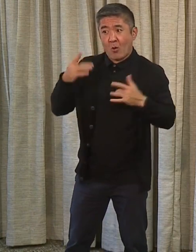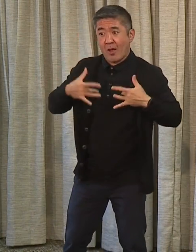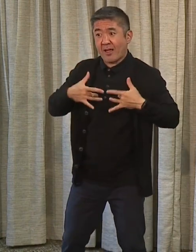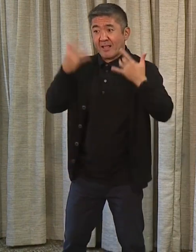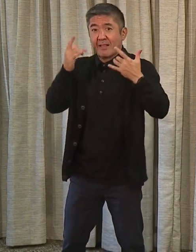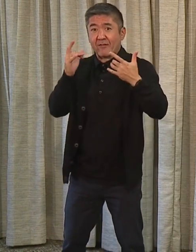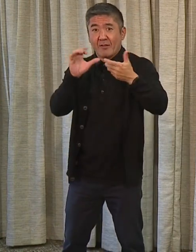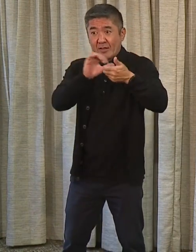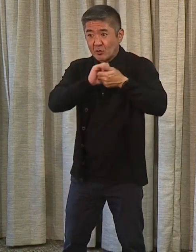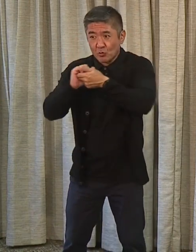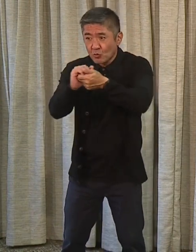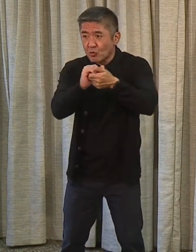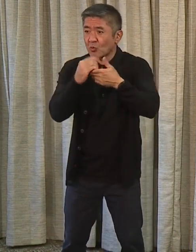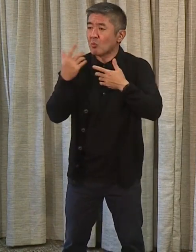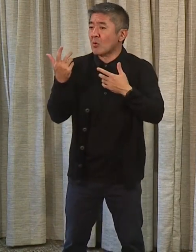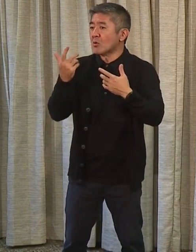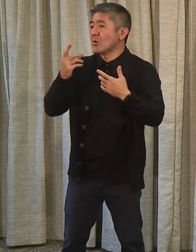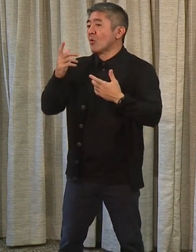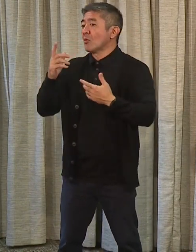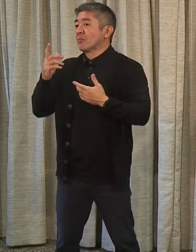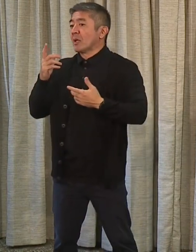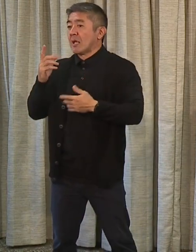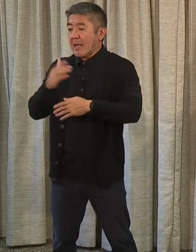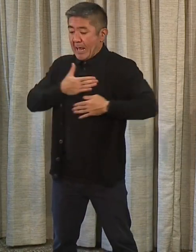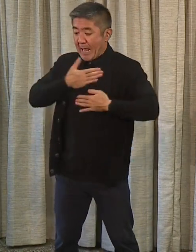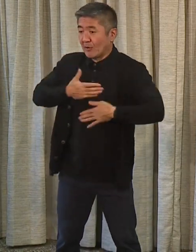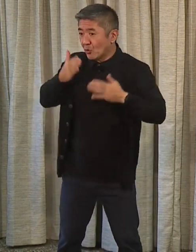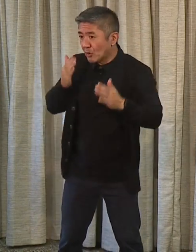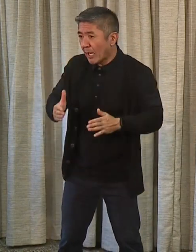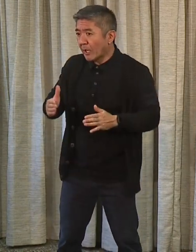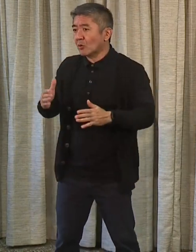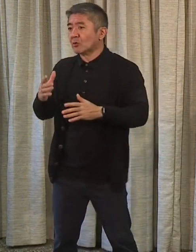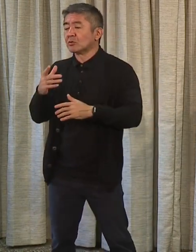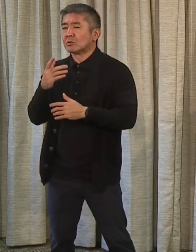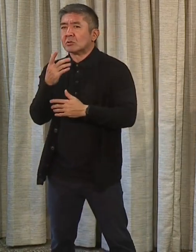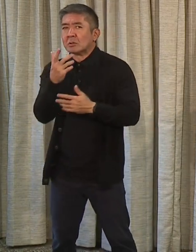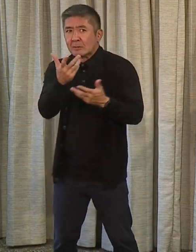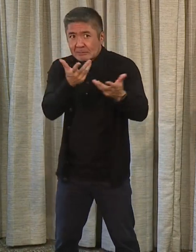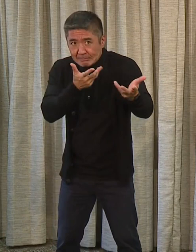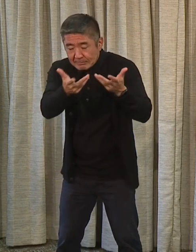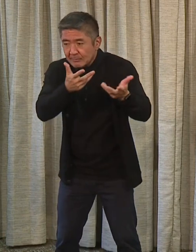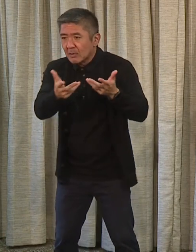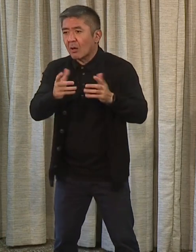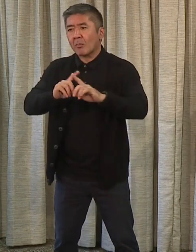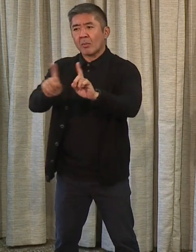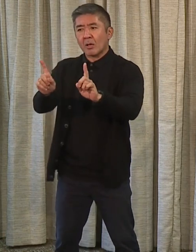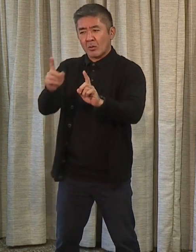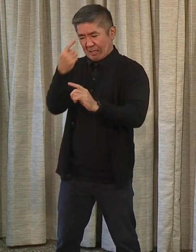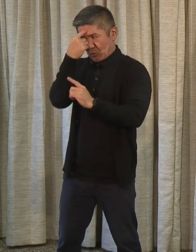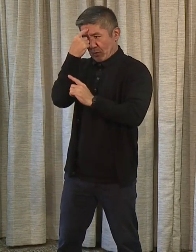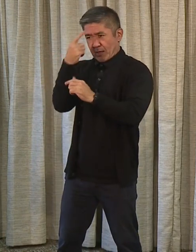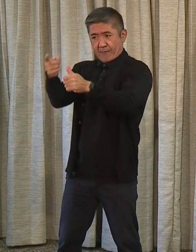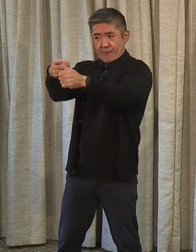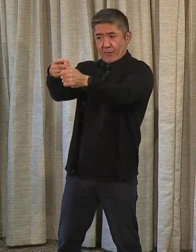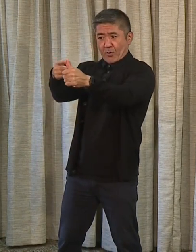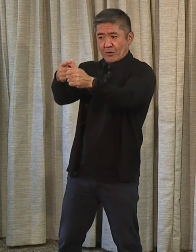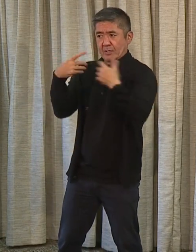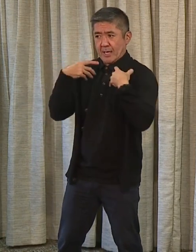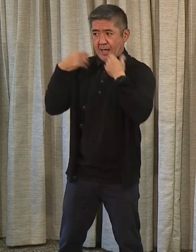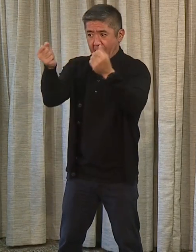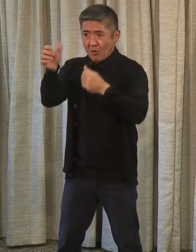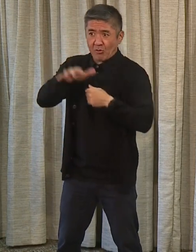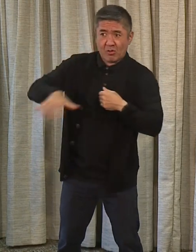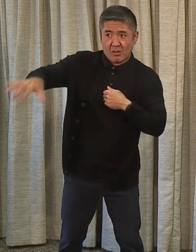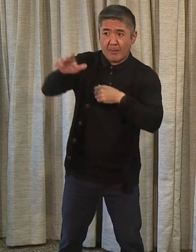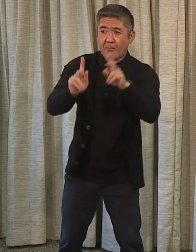promoters and producers. You know, but most importantly, first and foremost, it's about the health of the community. And until we feel